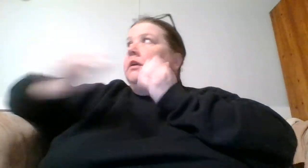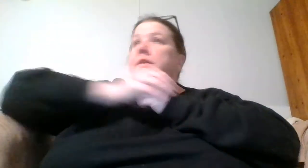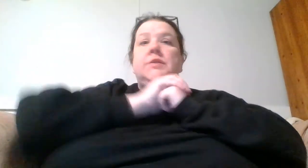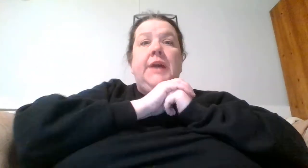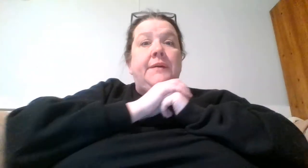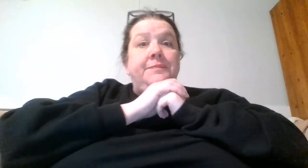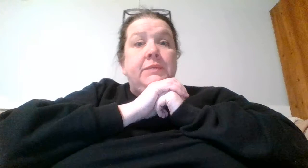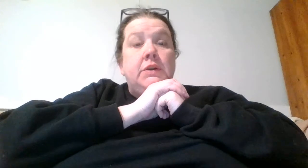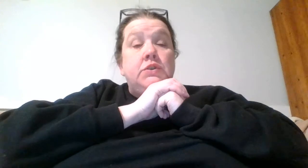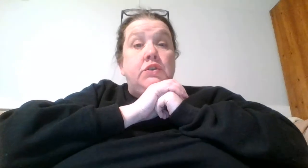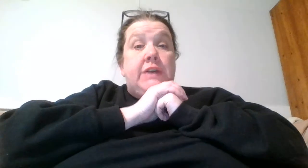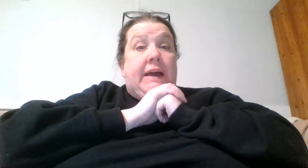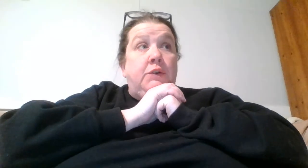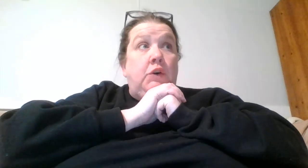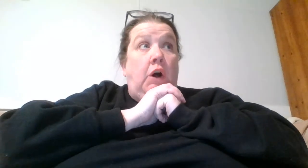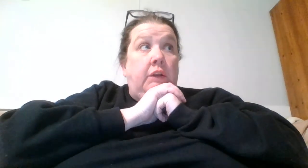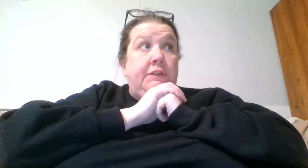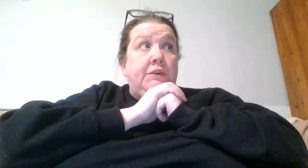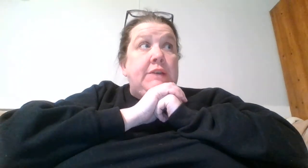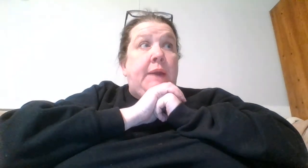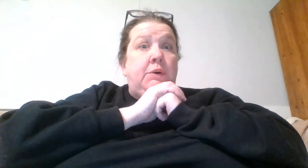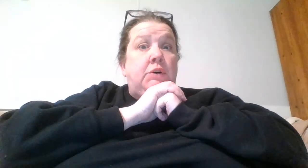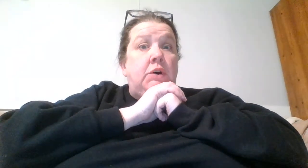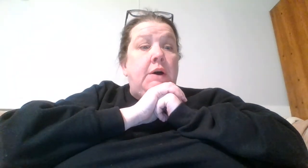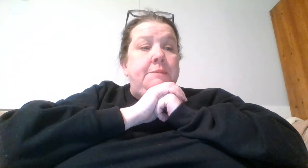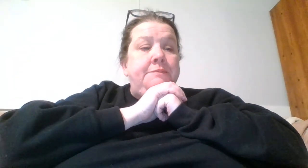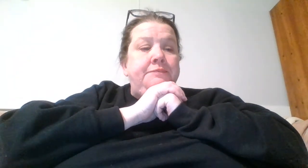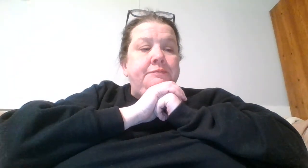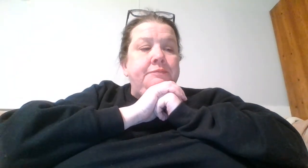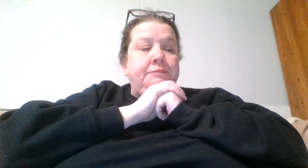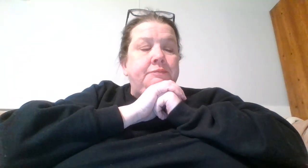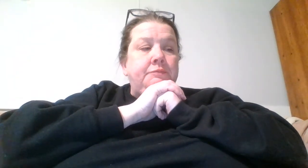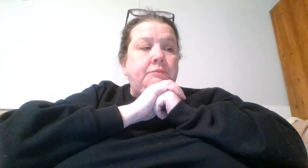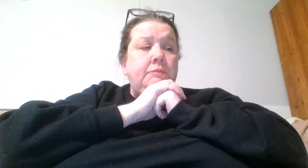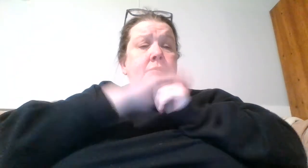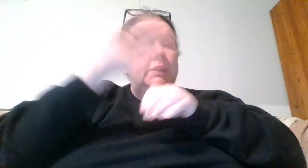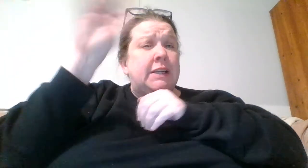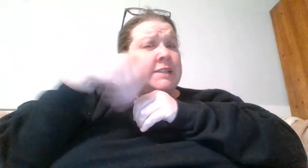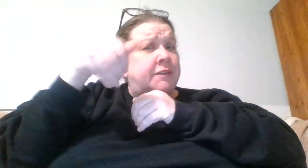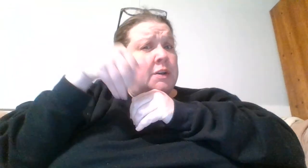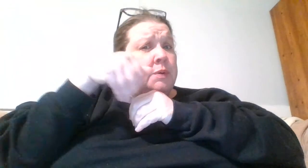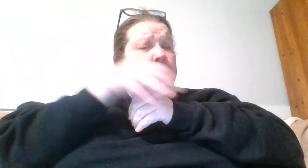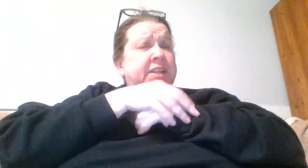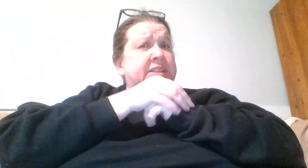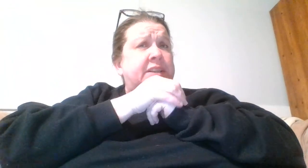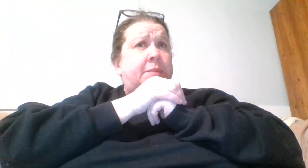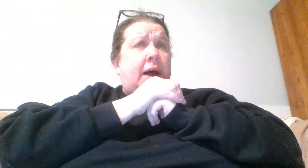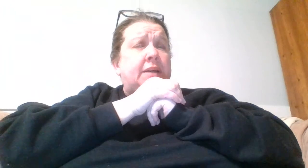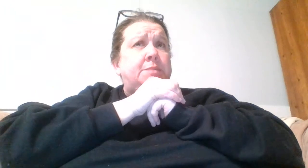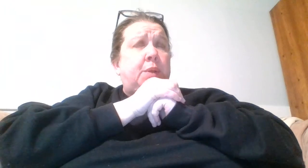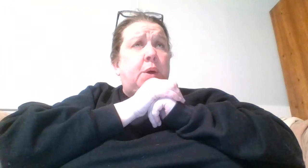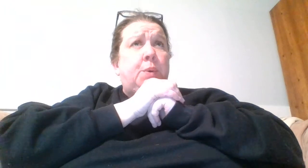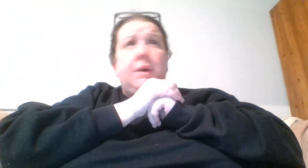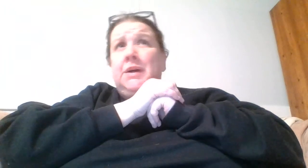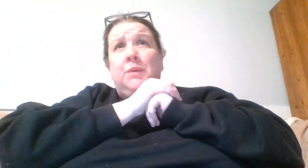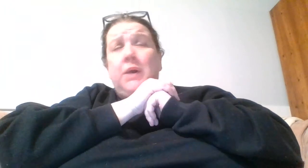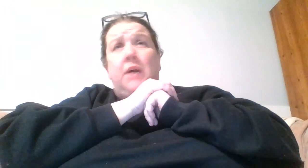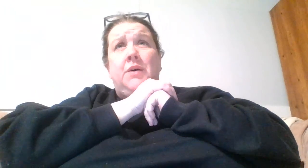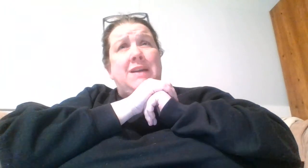so yeah so check out all of those I will um endeavor to put links in the box below we all know I